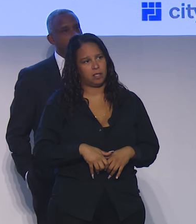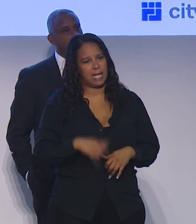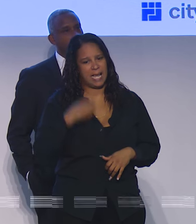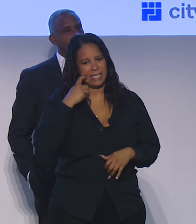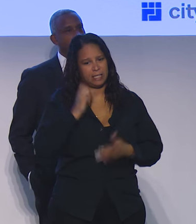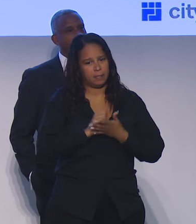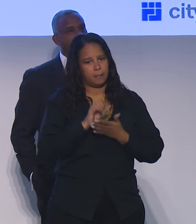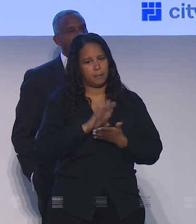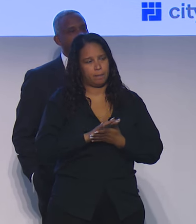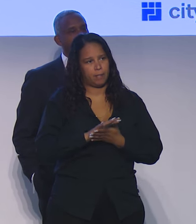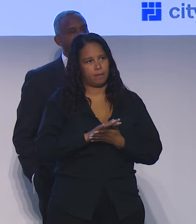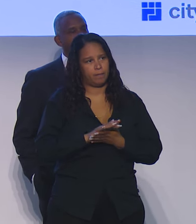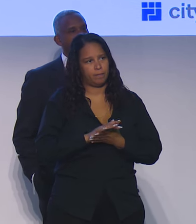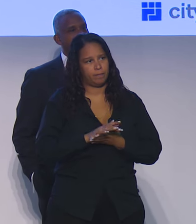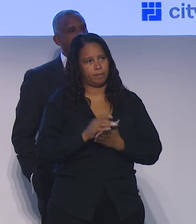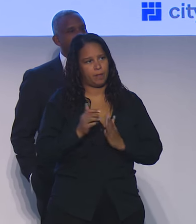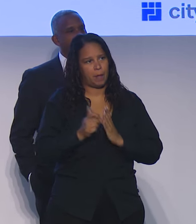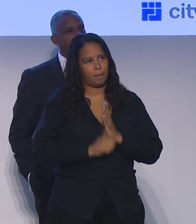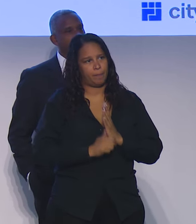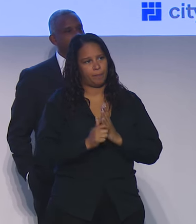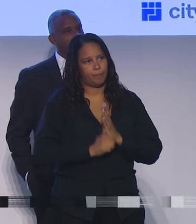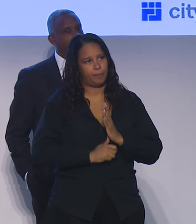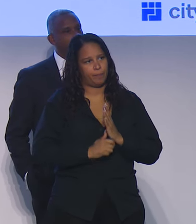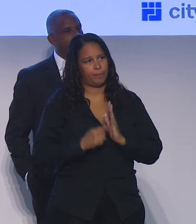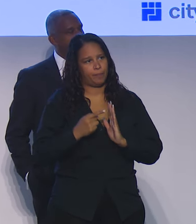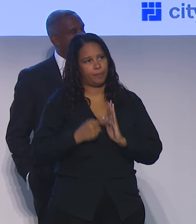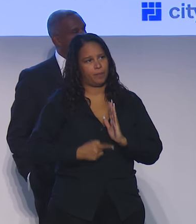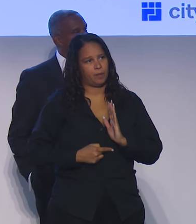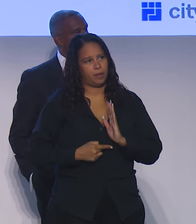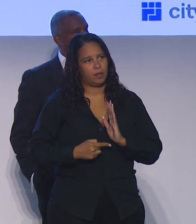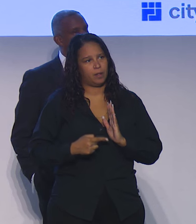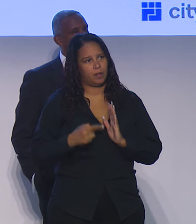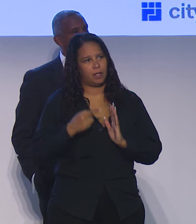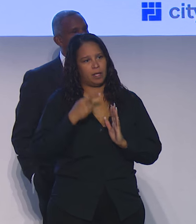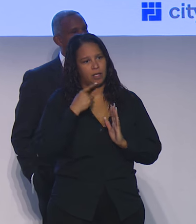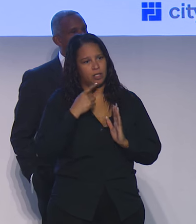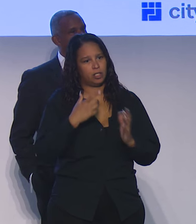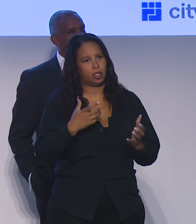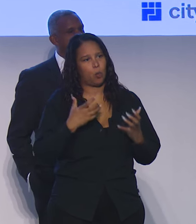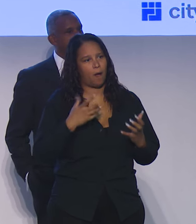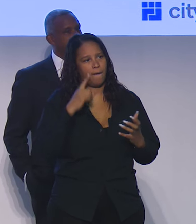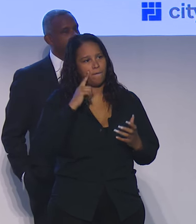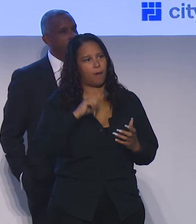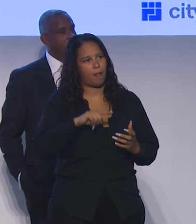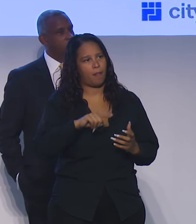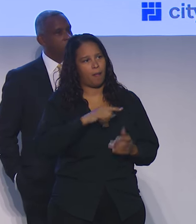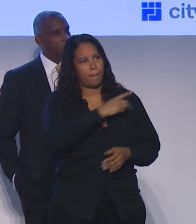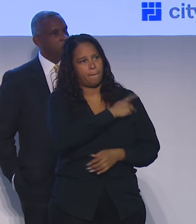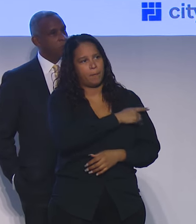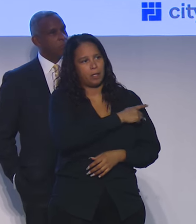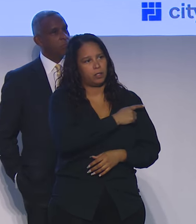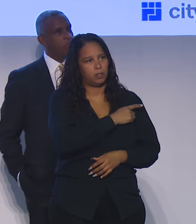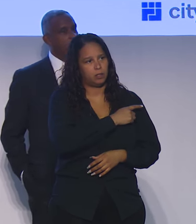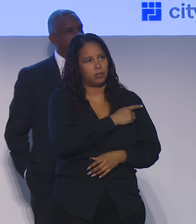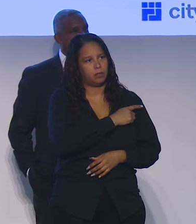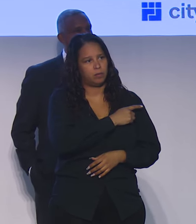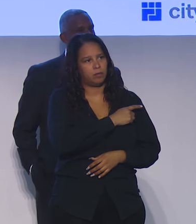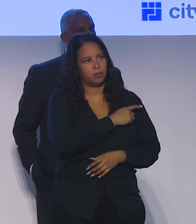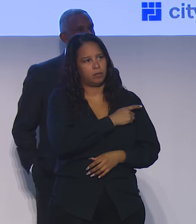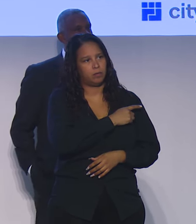and that is doctors must do what is correct for the patient. That's right. irrespective of the law of necessary.